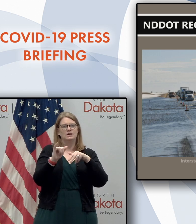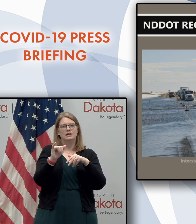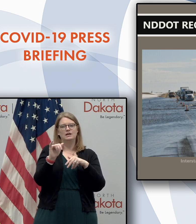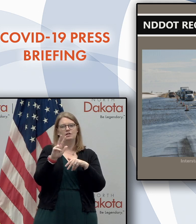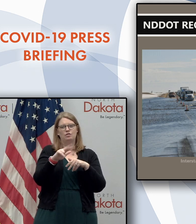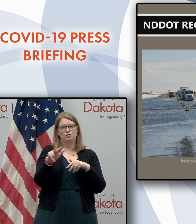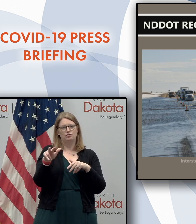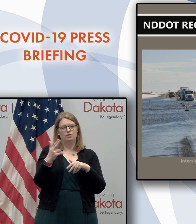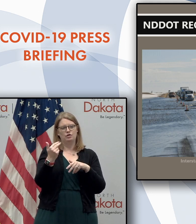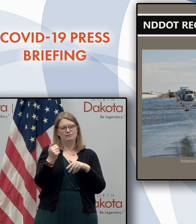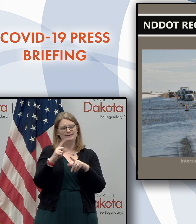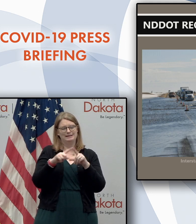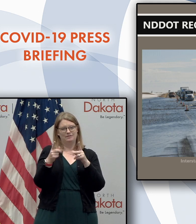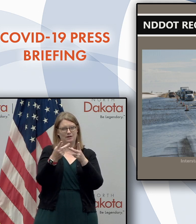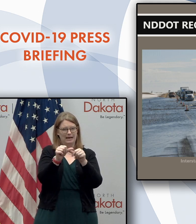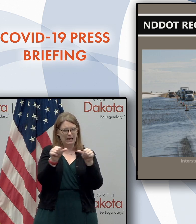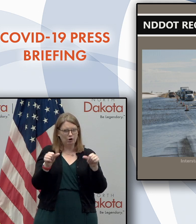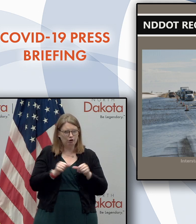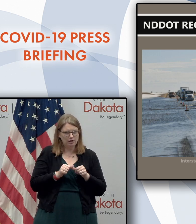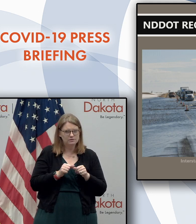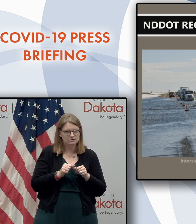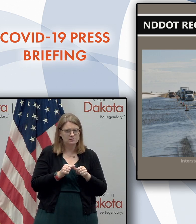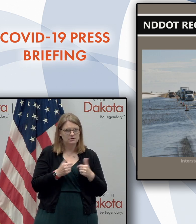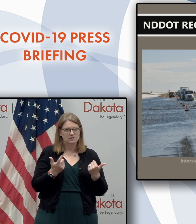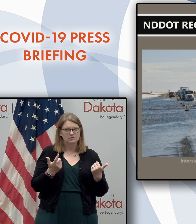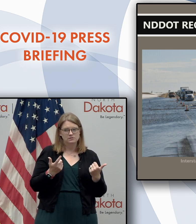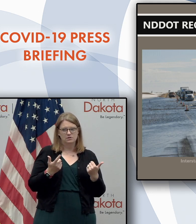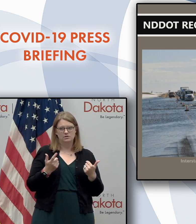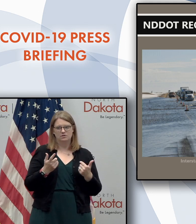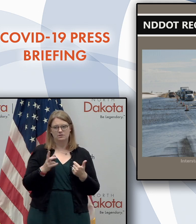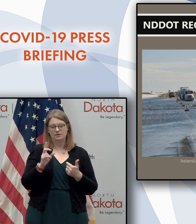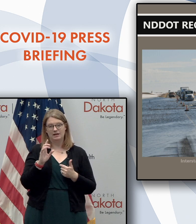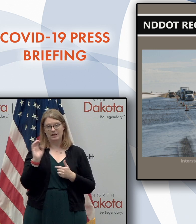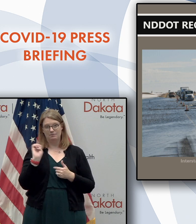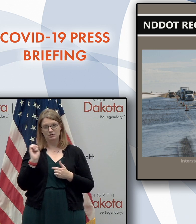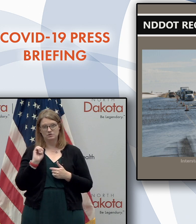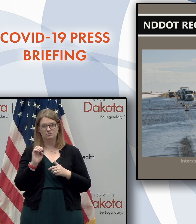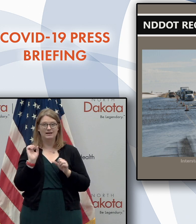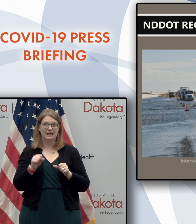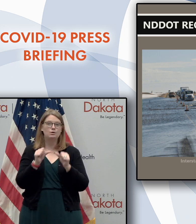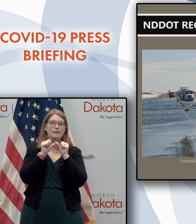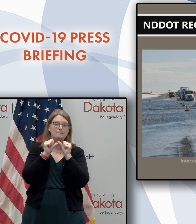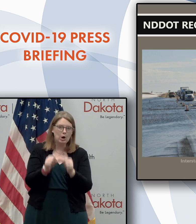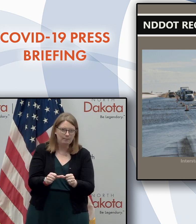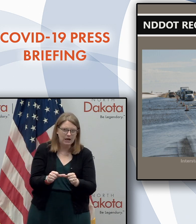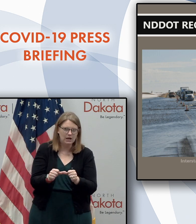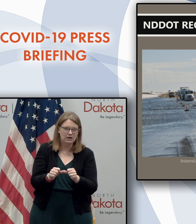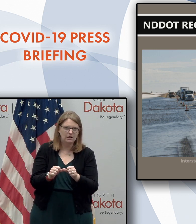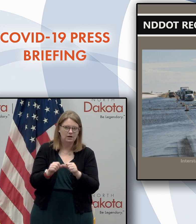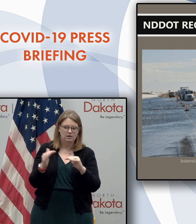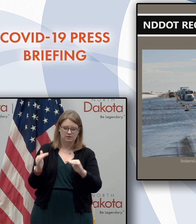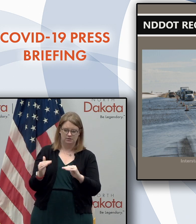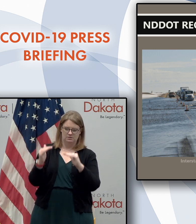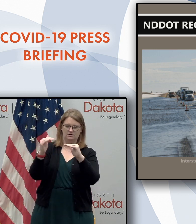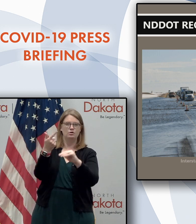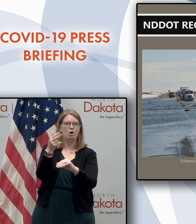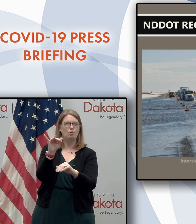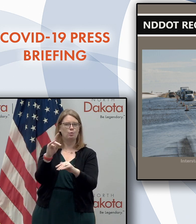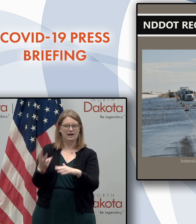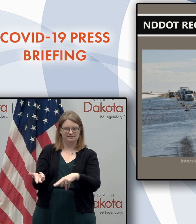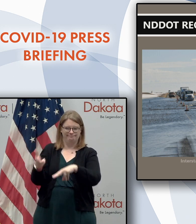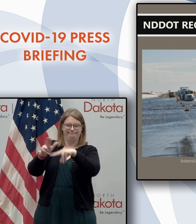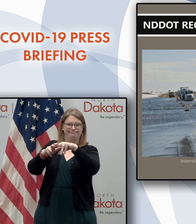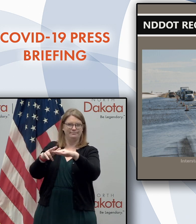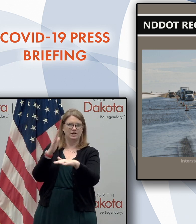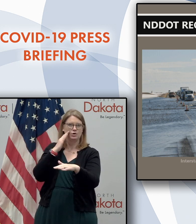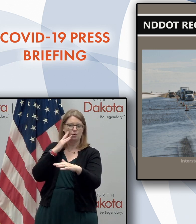central and eastern part of the state. Uh, and again, this, instead of doing emergency, we can do permanent raise grades, uh, which again, is a great way to build